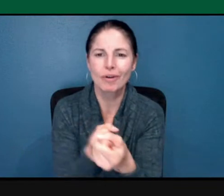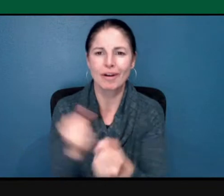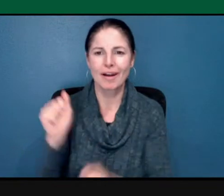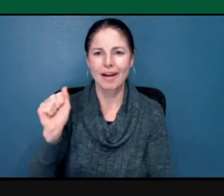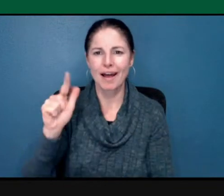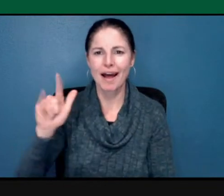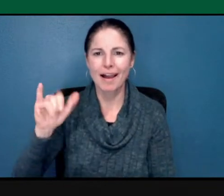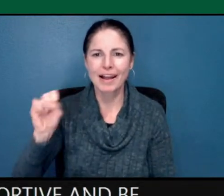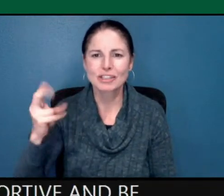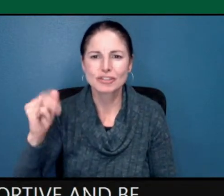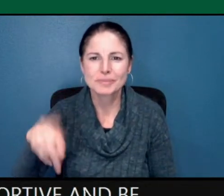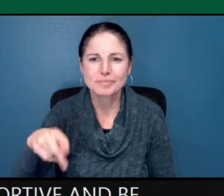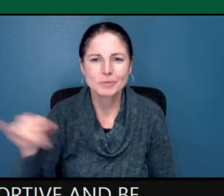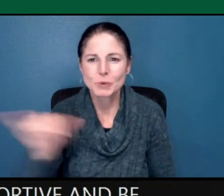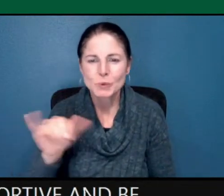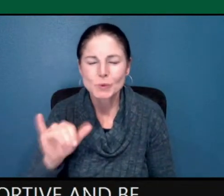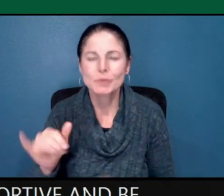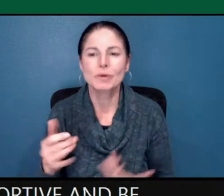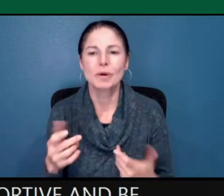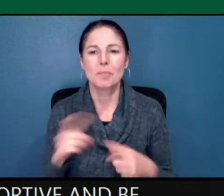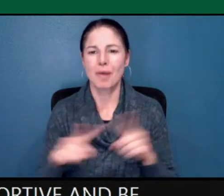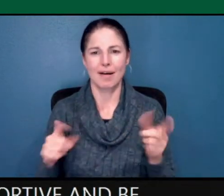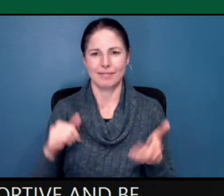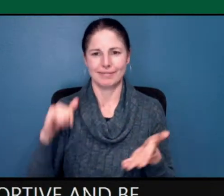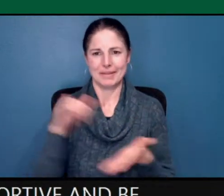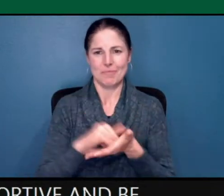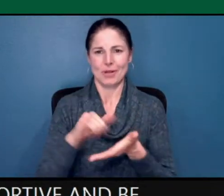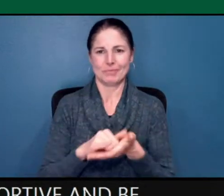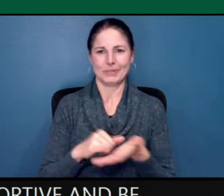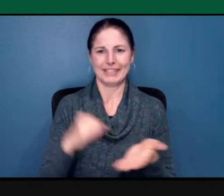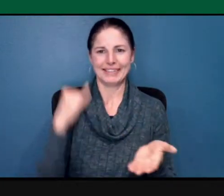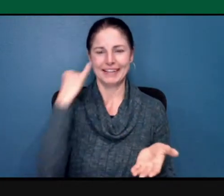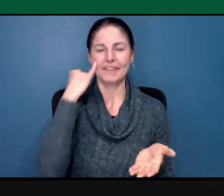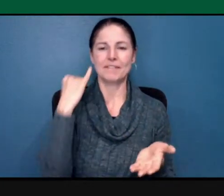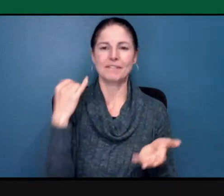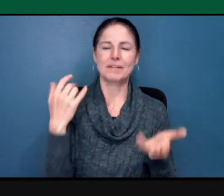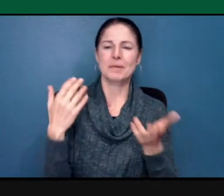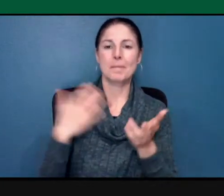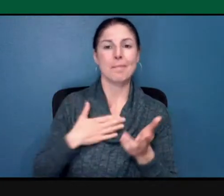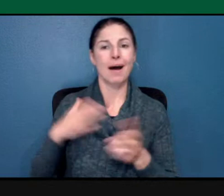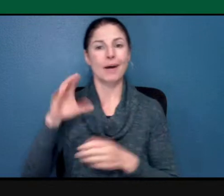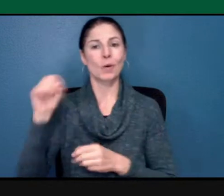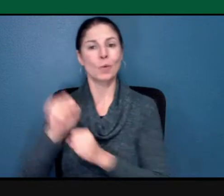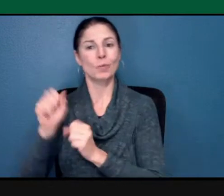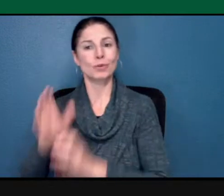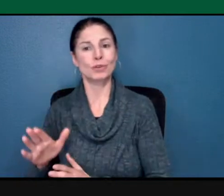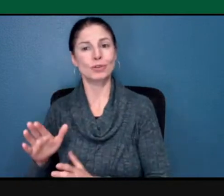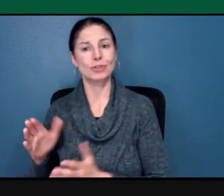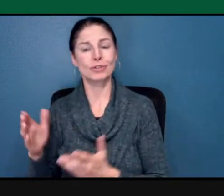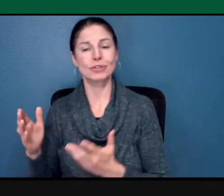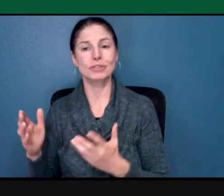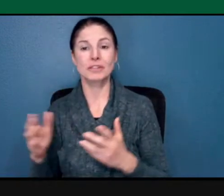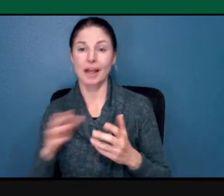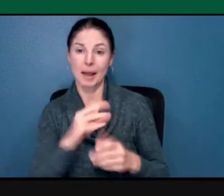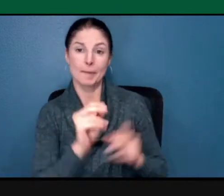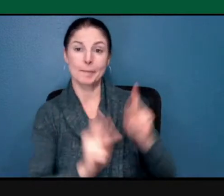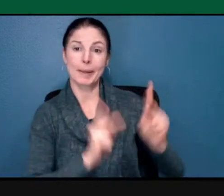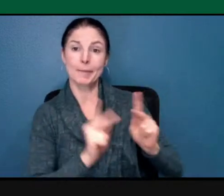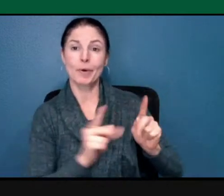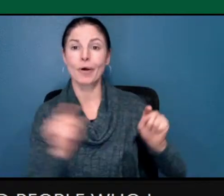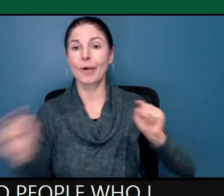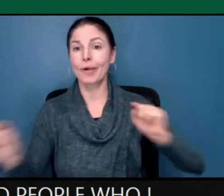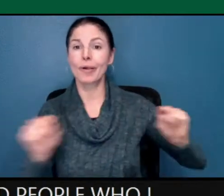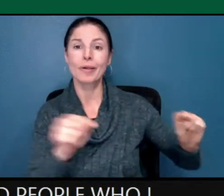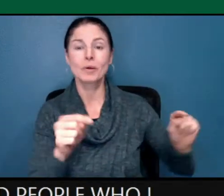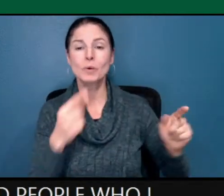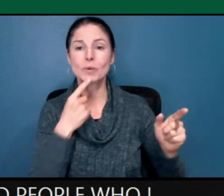never going to get there if my colleagues, for example, and people who I've heard say to me, people, white